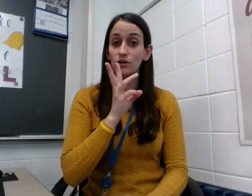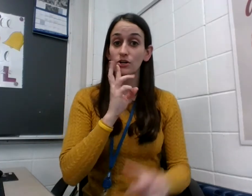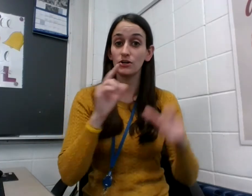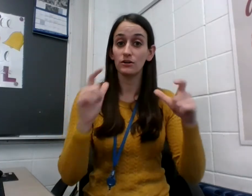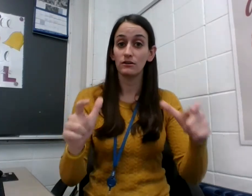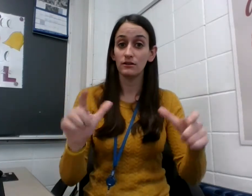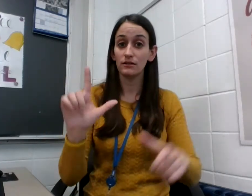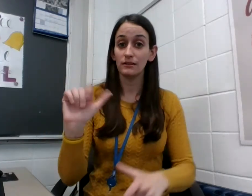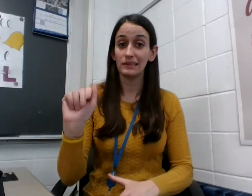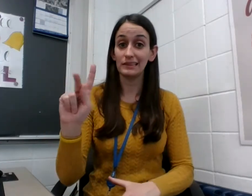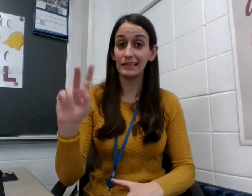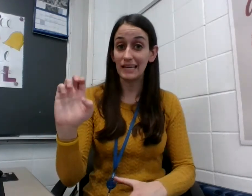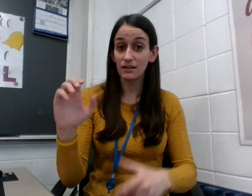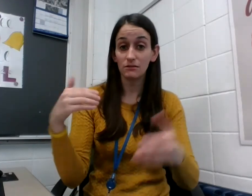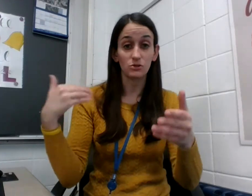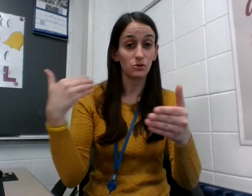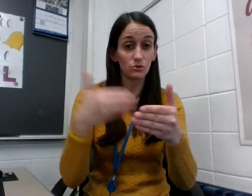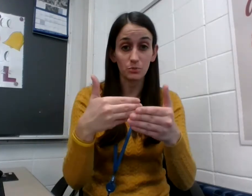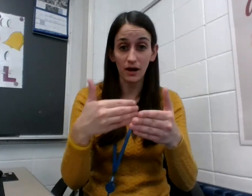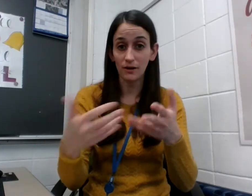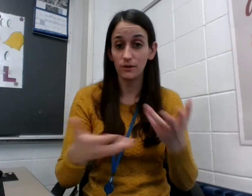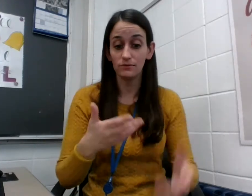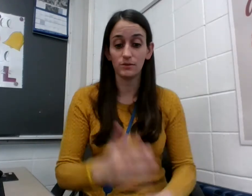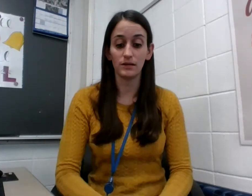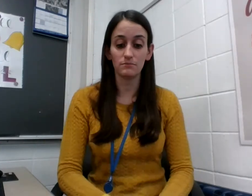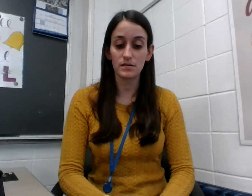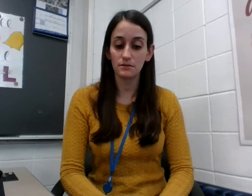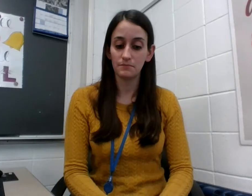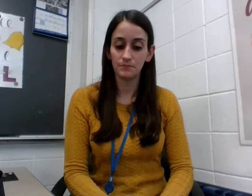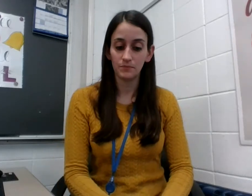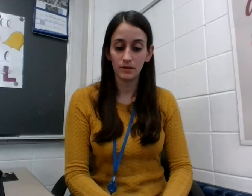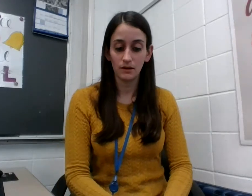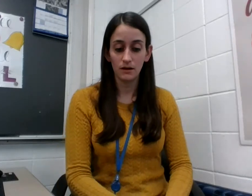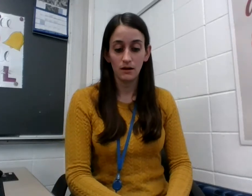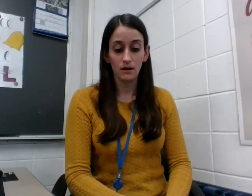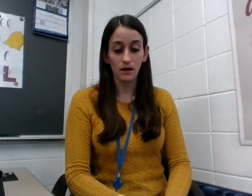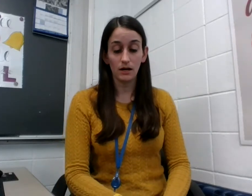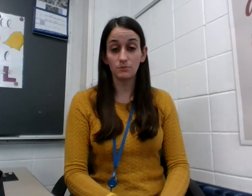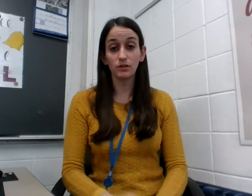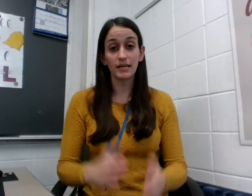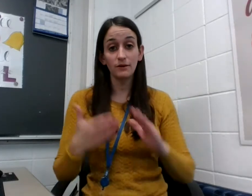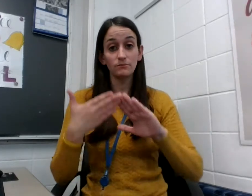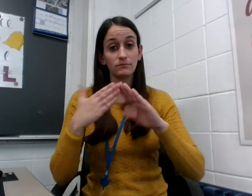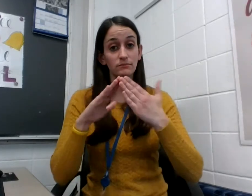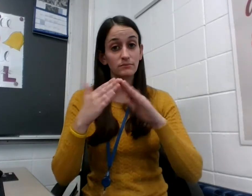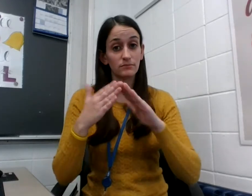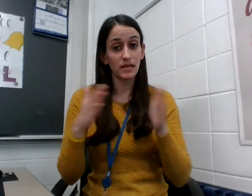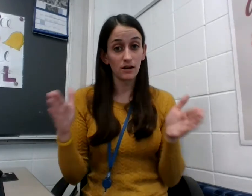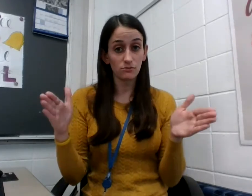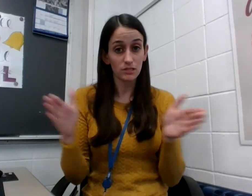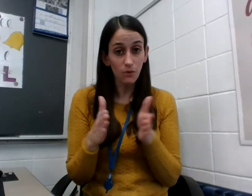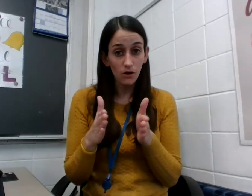lake is close by, whatever you might mean. A small town, town small,